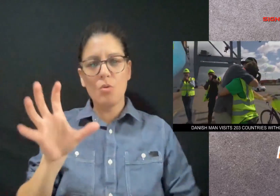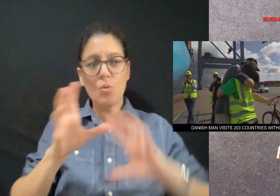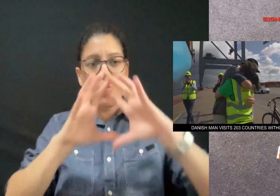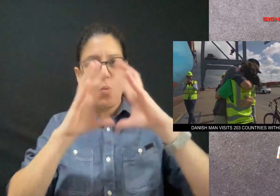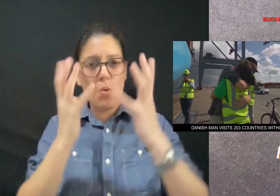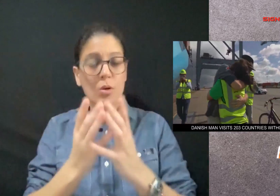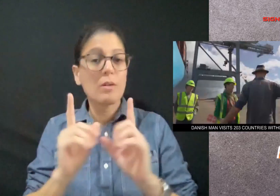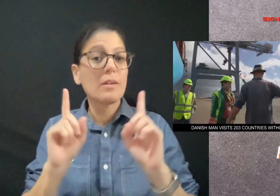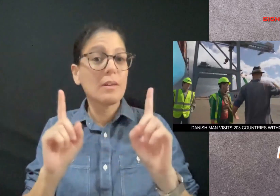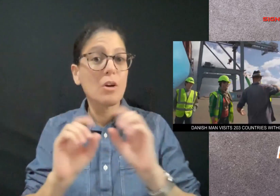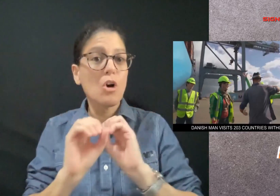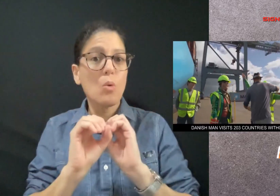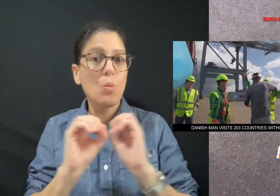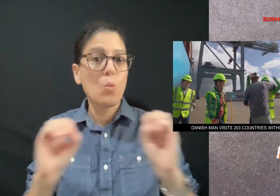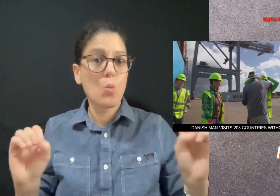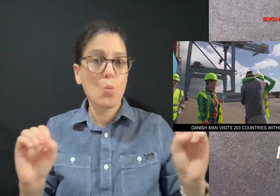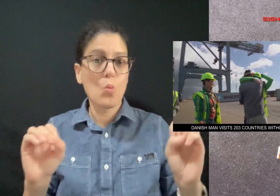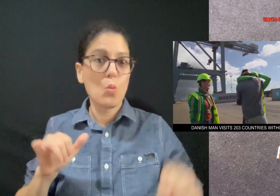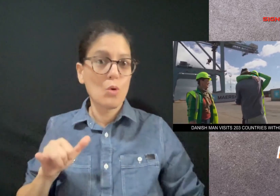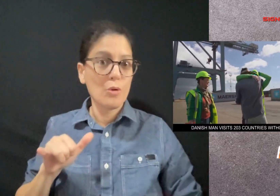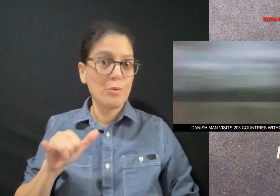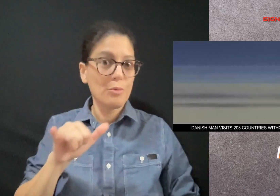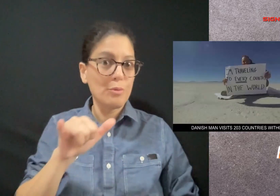country in the world without flying